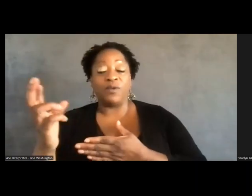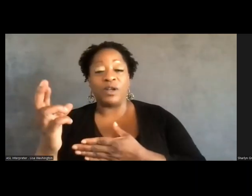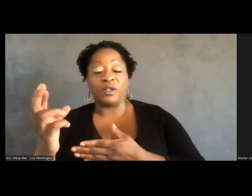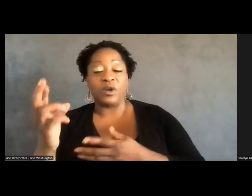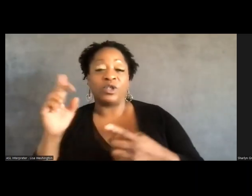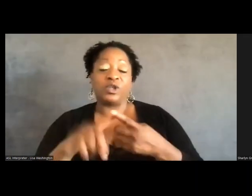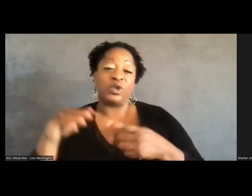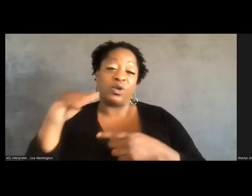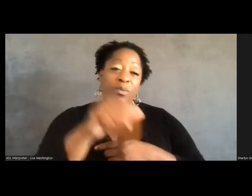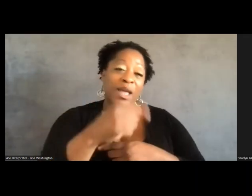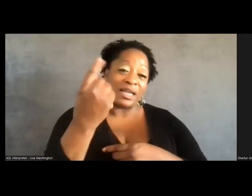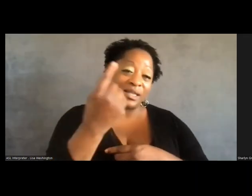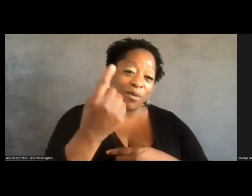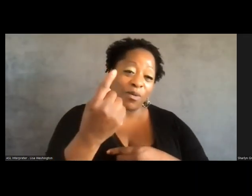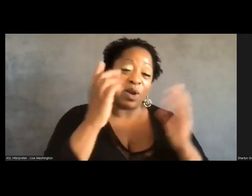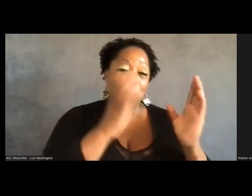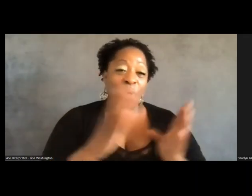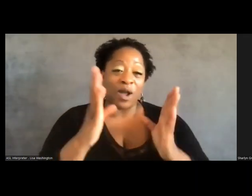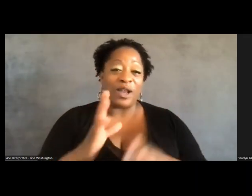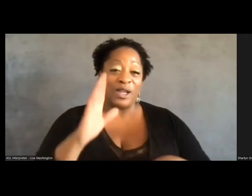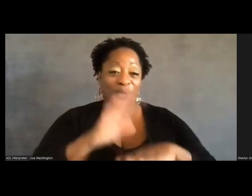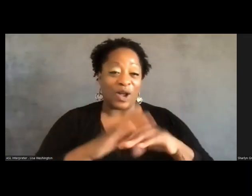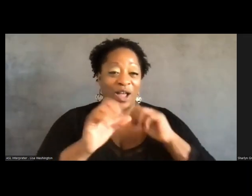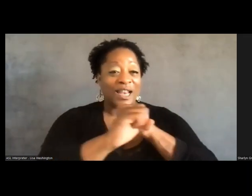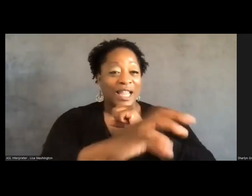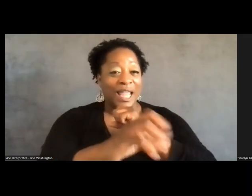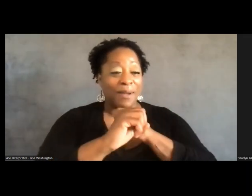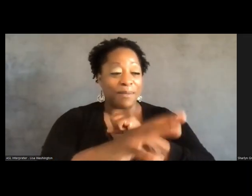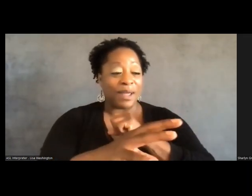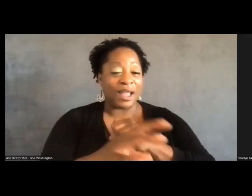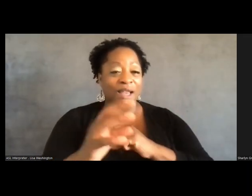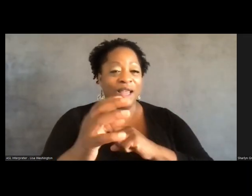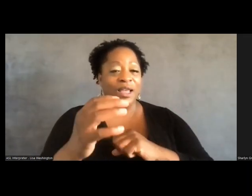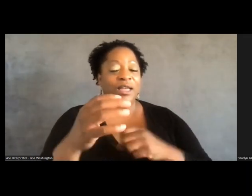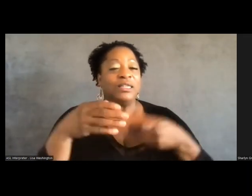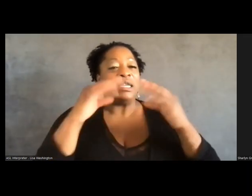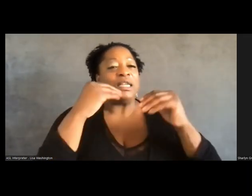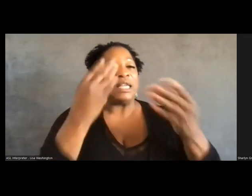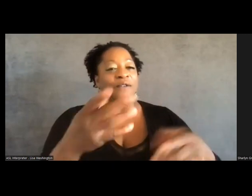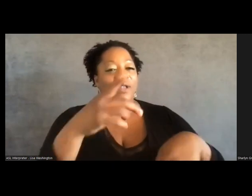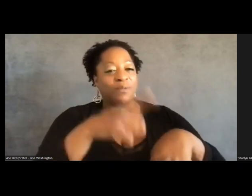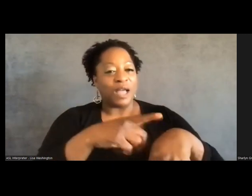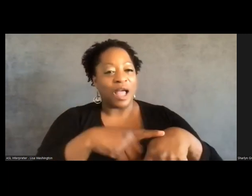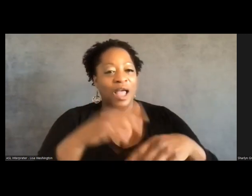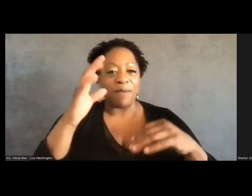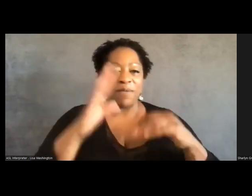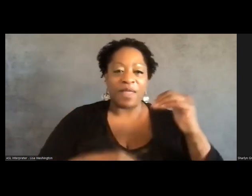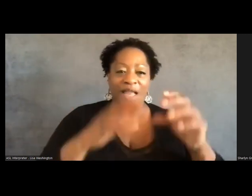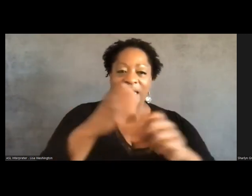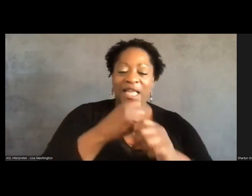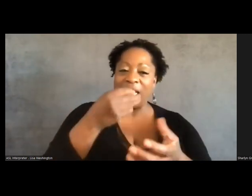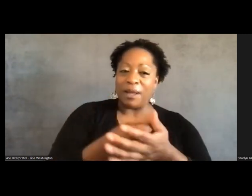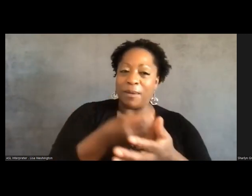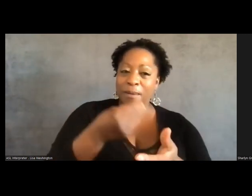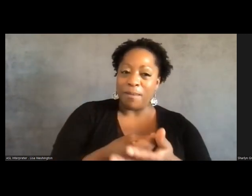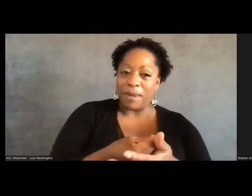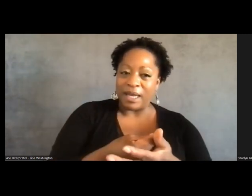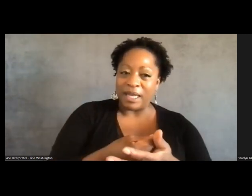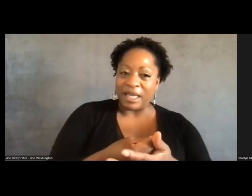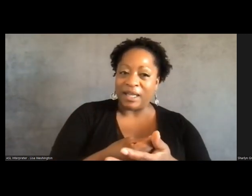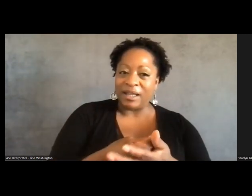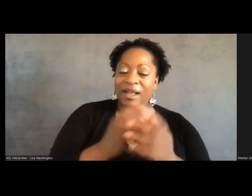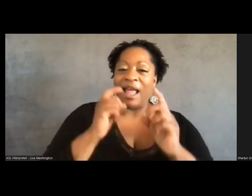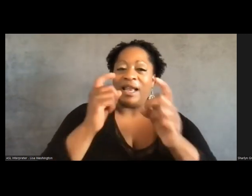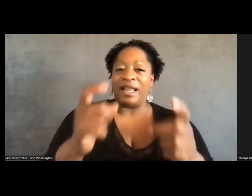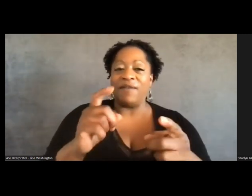someone who's an organizer on a campaign so that they have that time versus, like, getting money and giving it